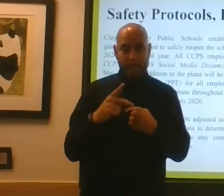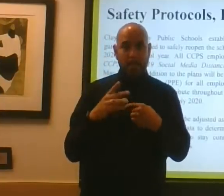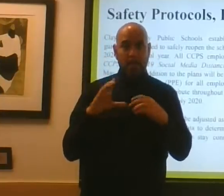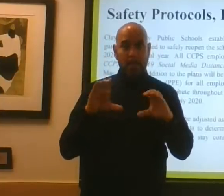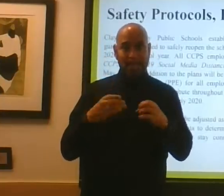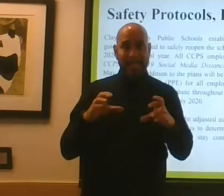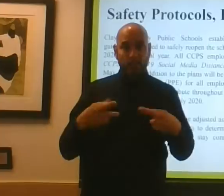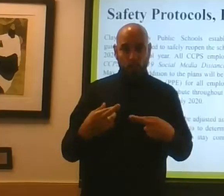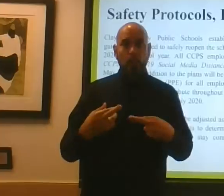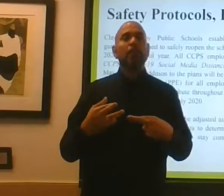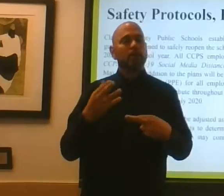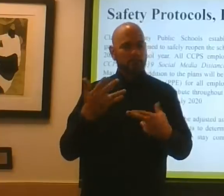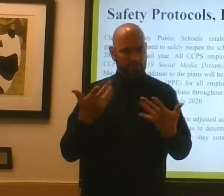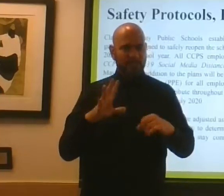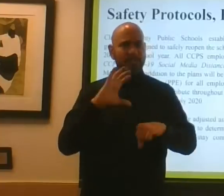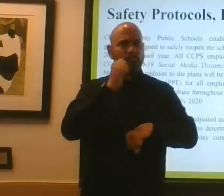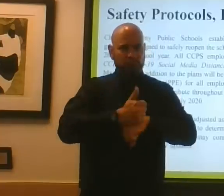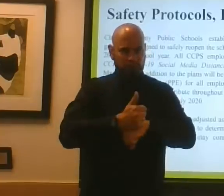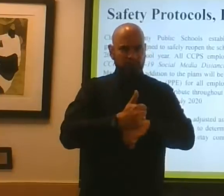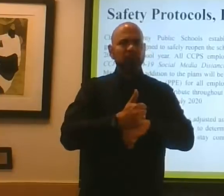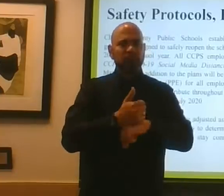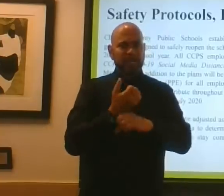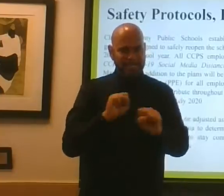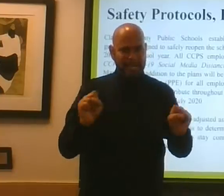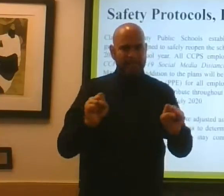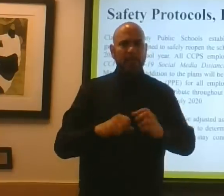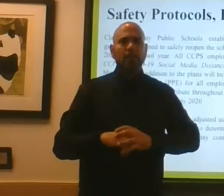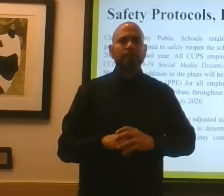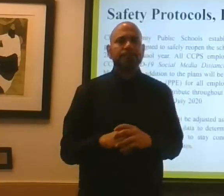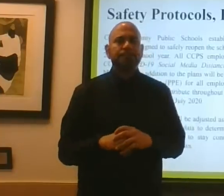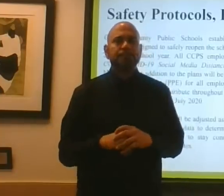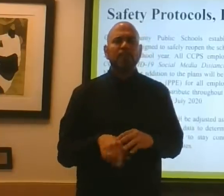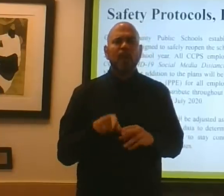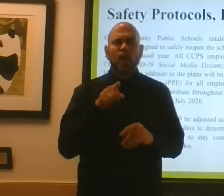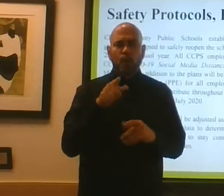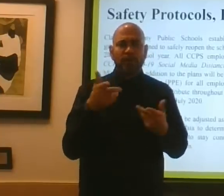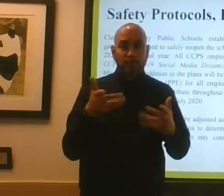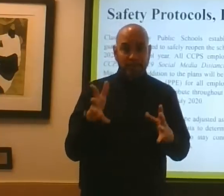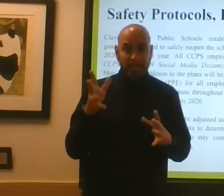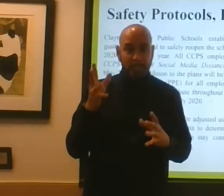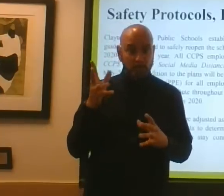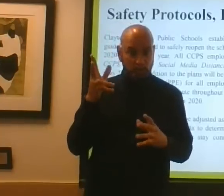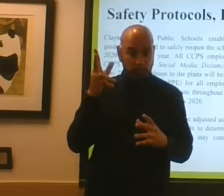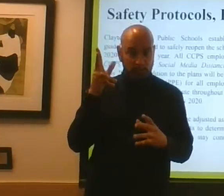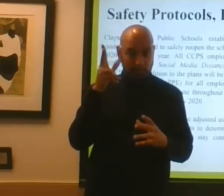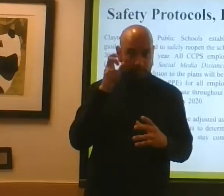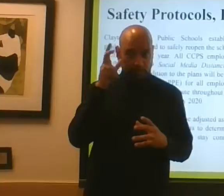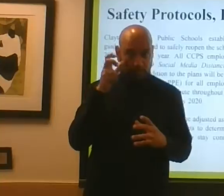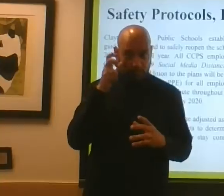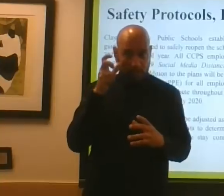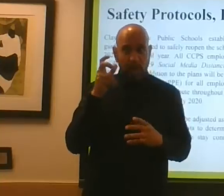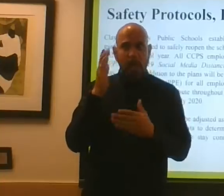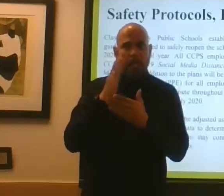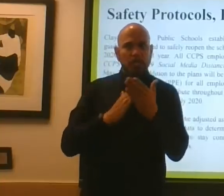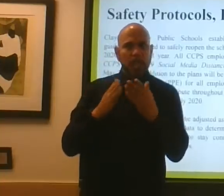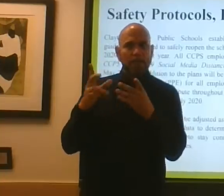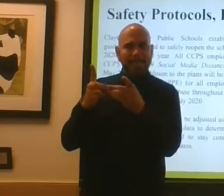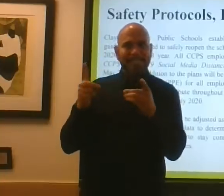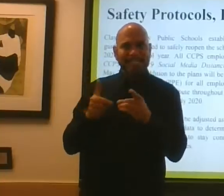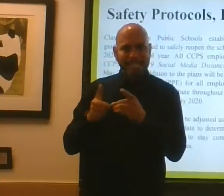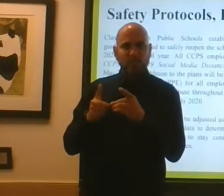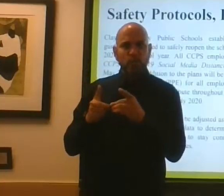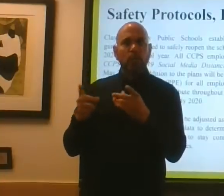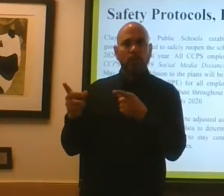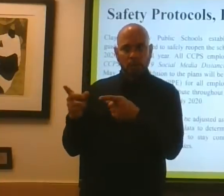also implemented. As you well know, you're hearing a lot of districts talk about masks. Some are requiring and some are not for students. We're